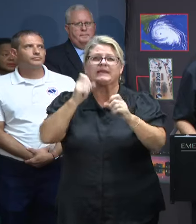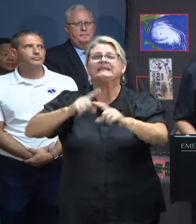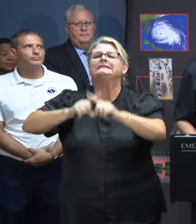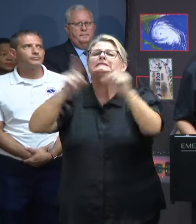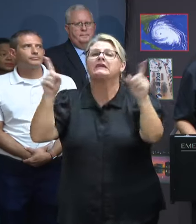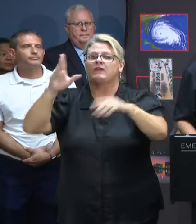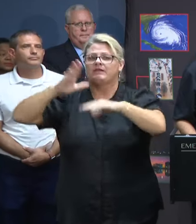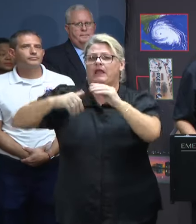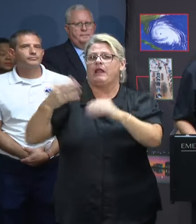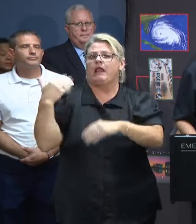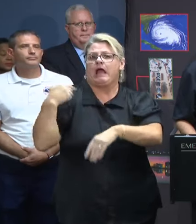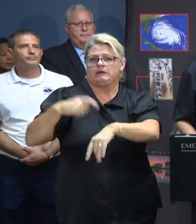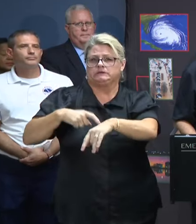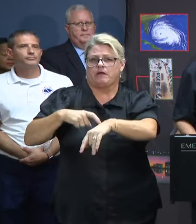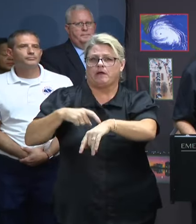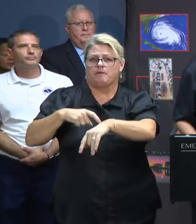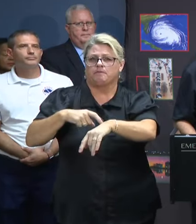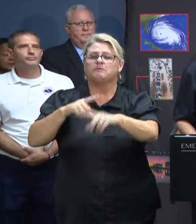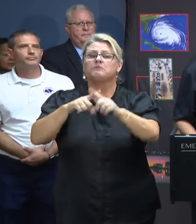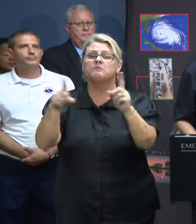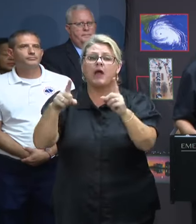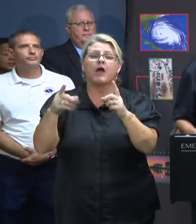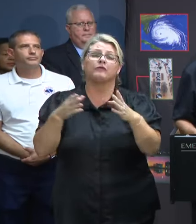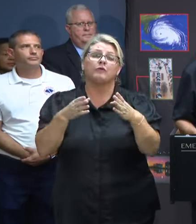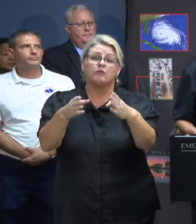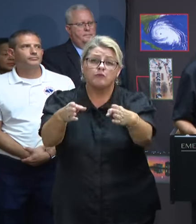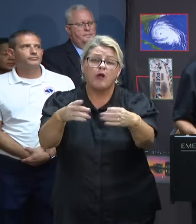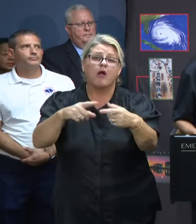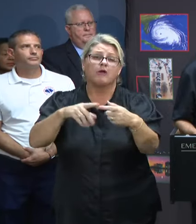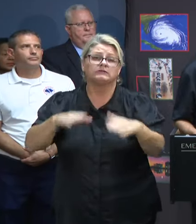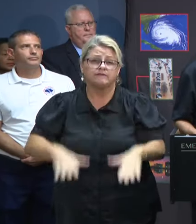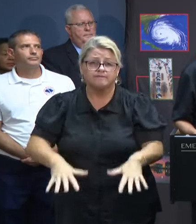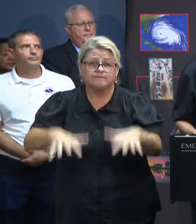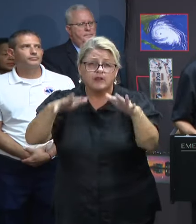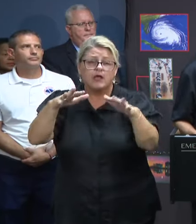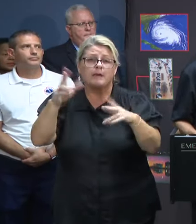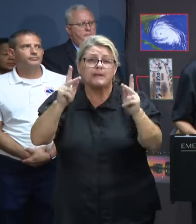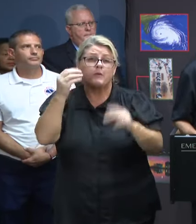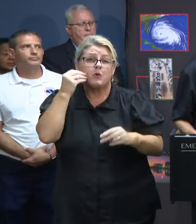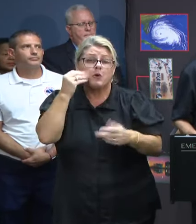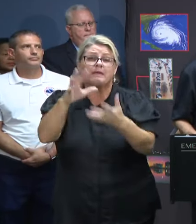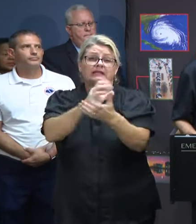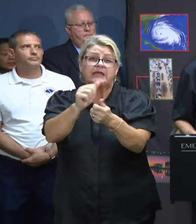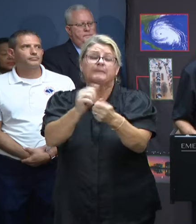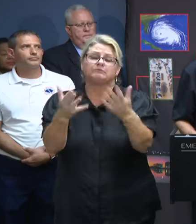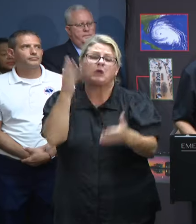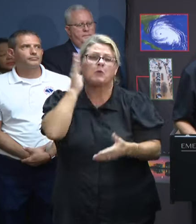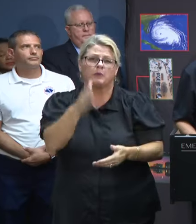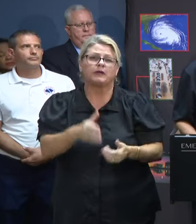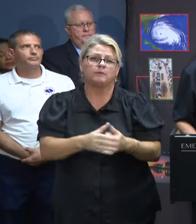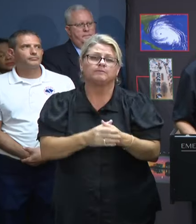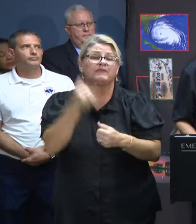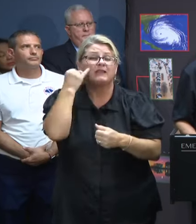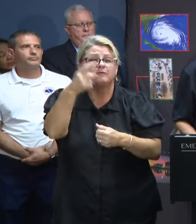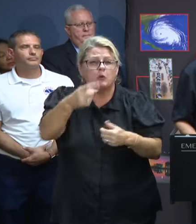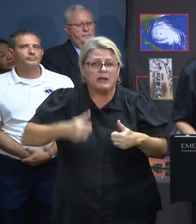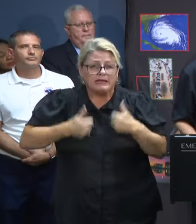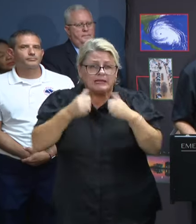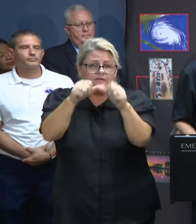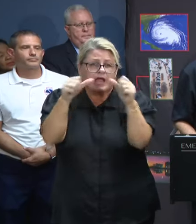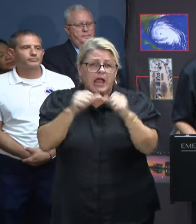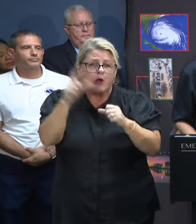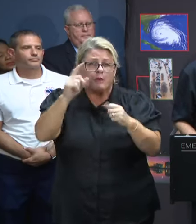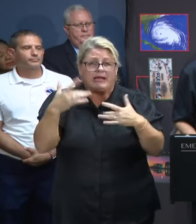time. But certainly the roads and the floods and people's homes damaged. If you live in a flood-prone area